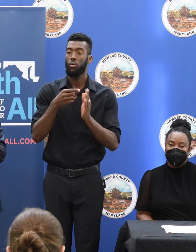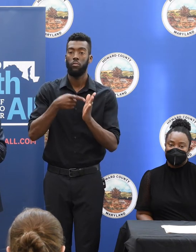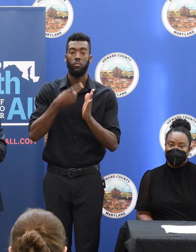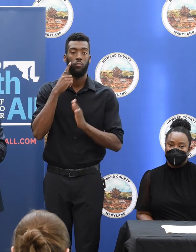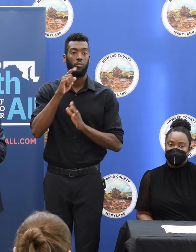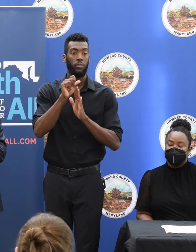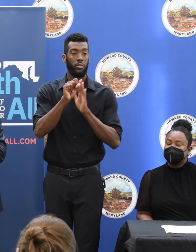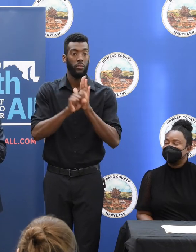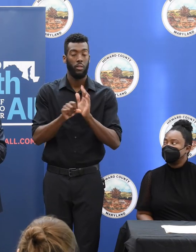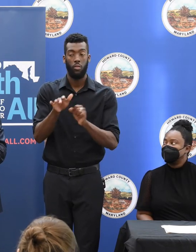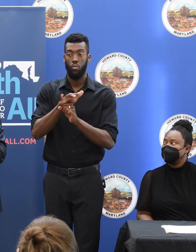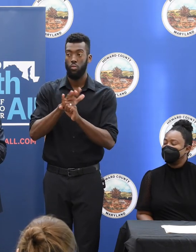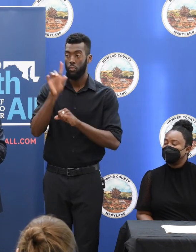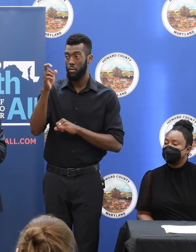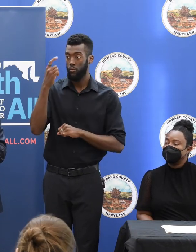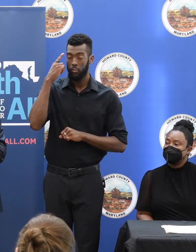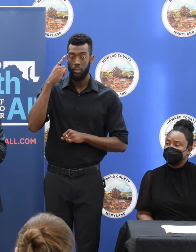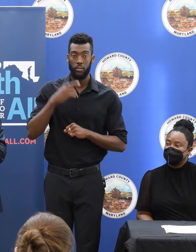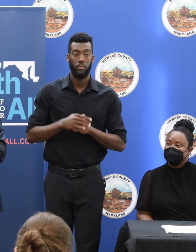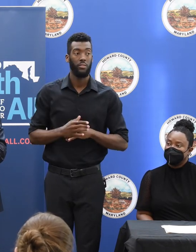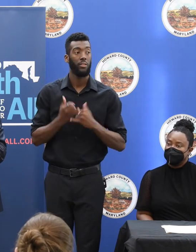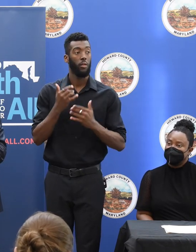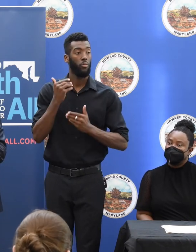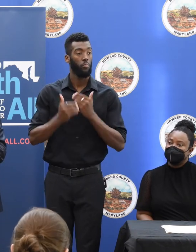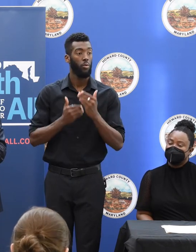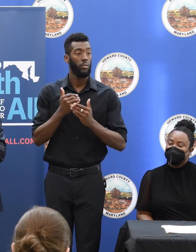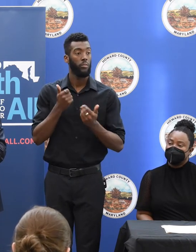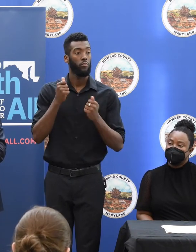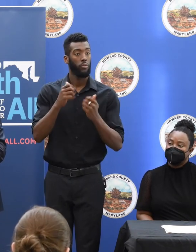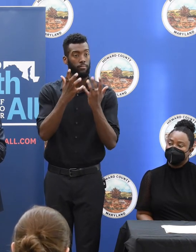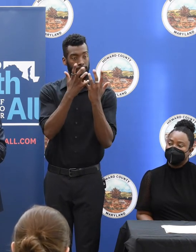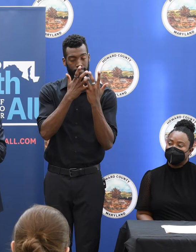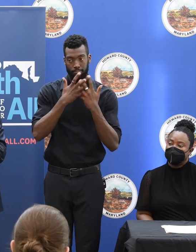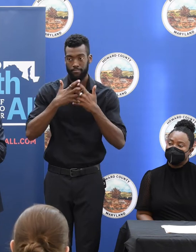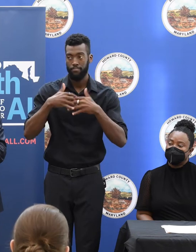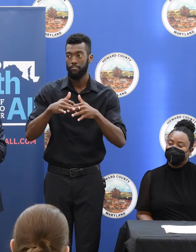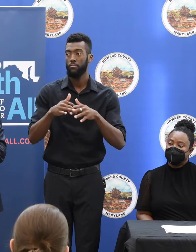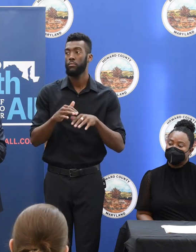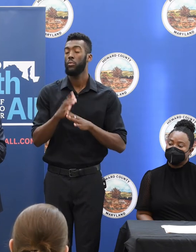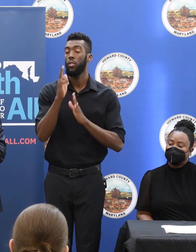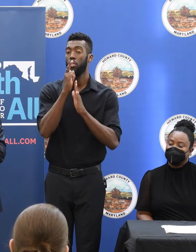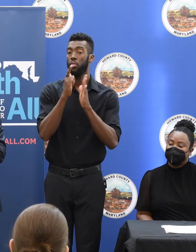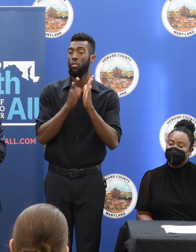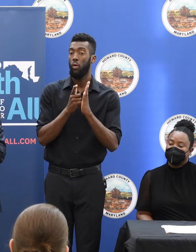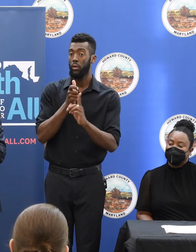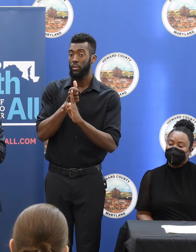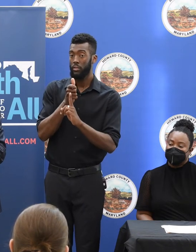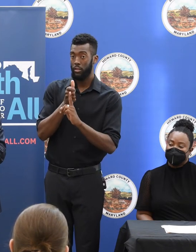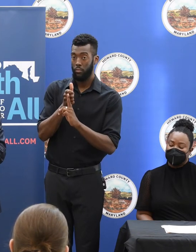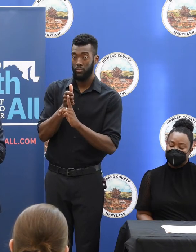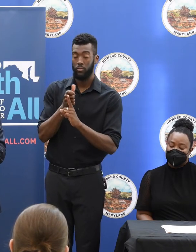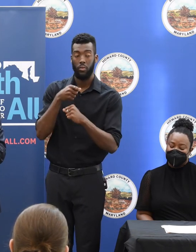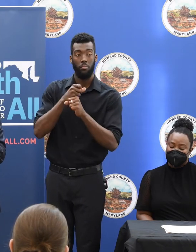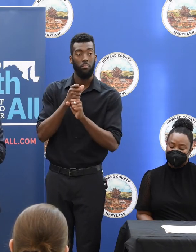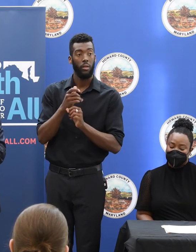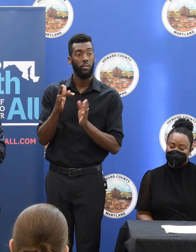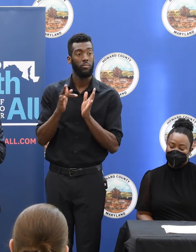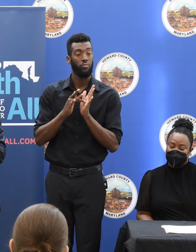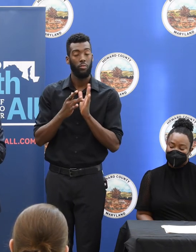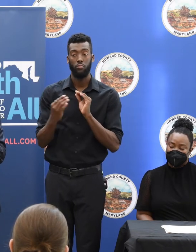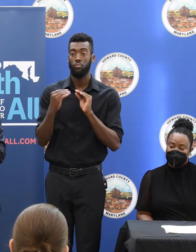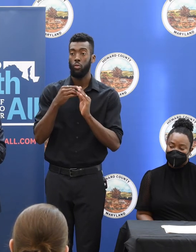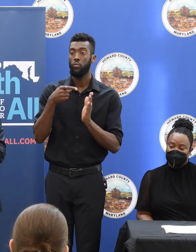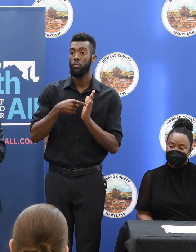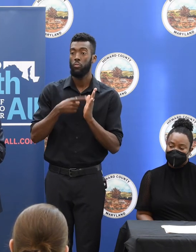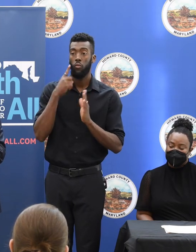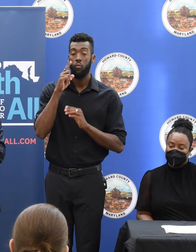governments. They're in the process of working it out. Now, the law, the actual making the drugs more affordable for state and